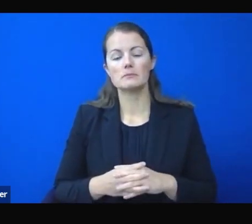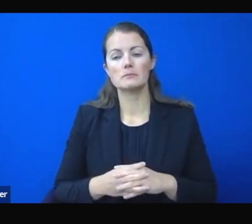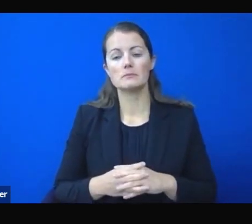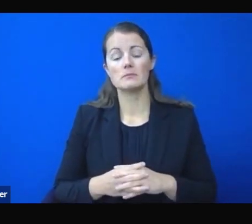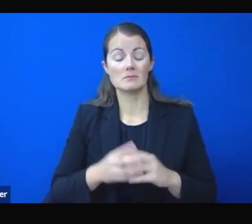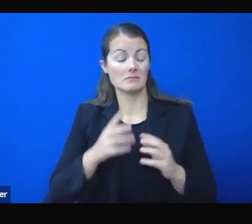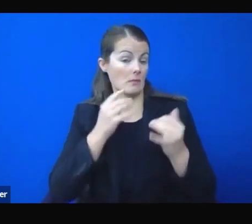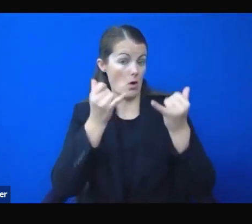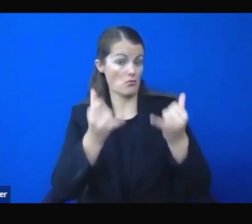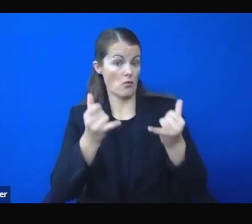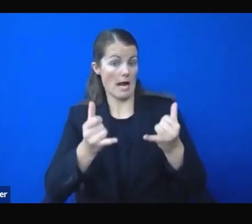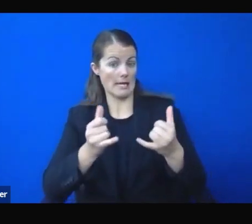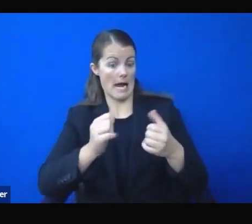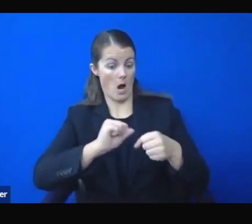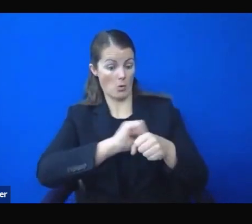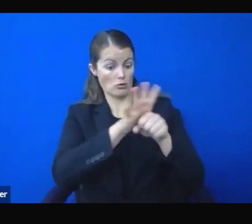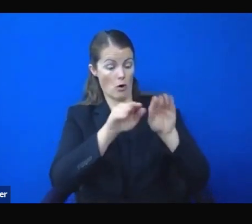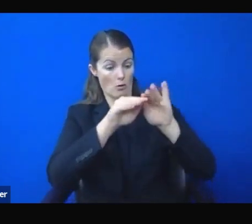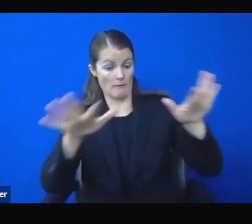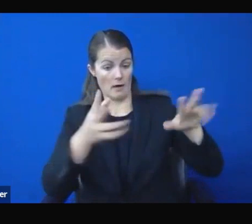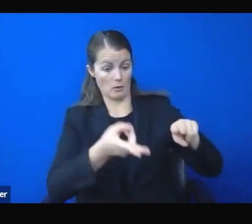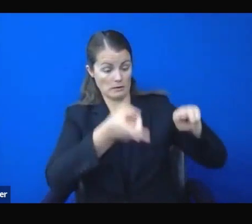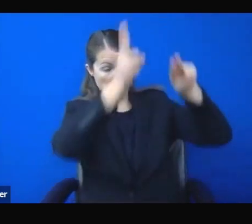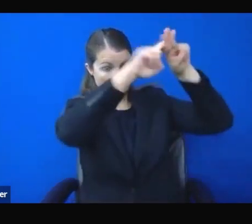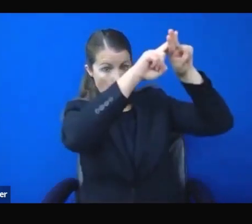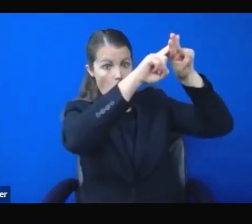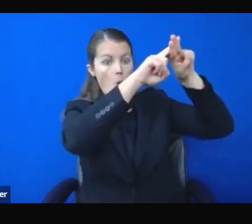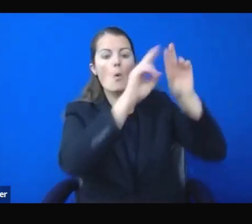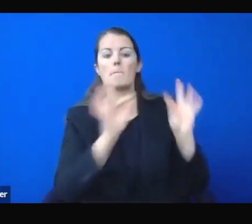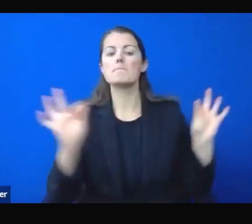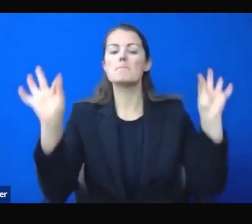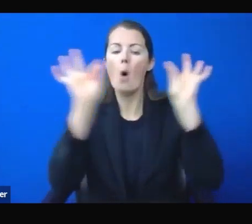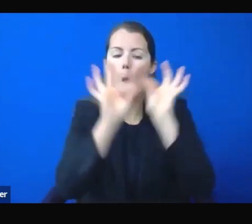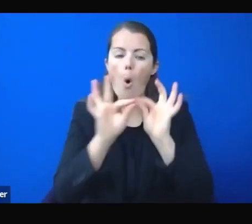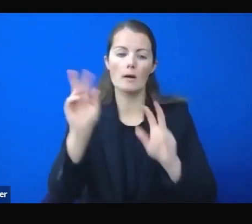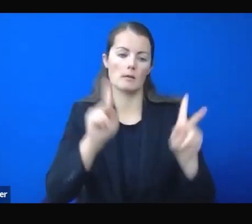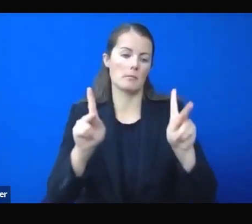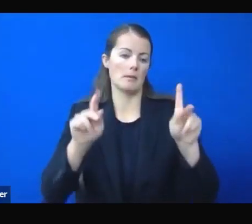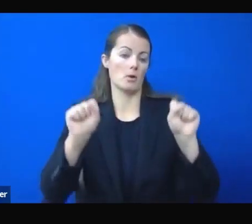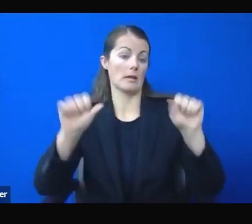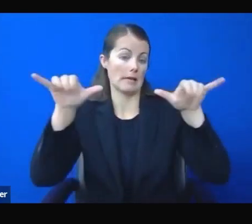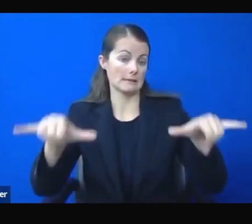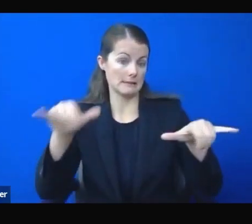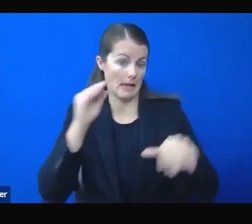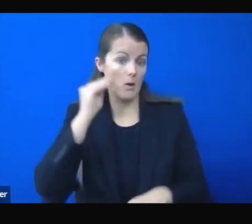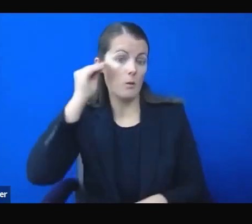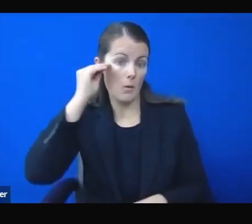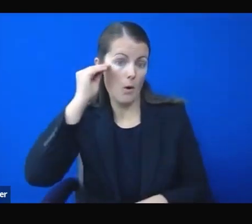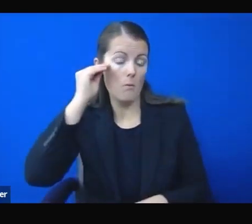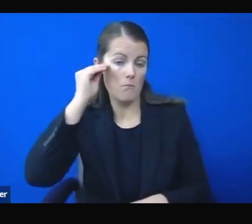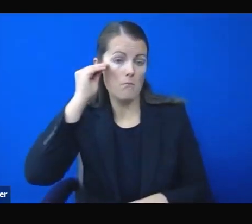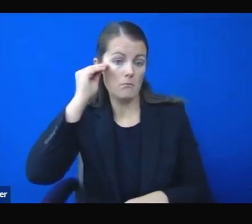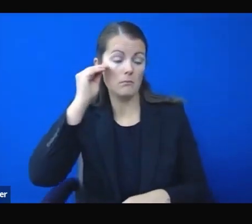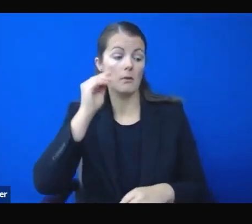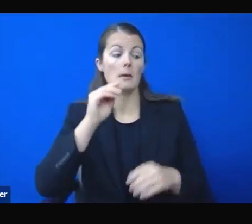can to keep Nevadans in their homes and mitigate the risk of spread and infection. As I have been clear from the